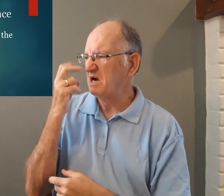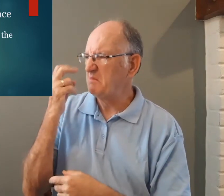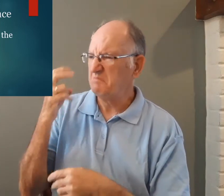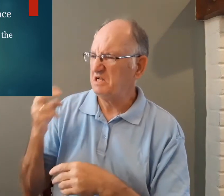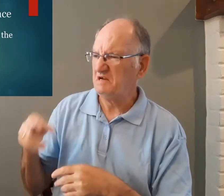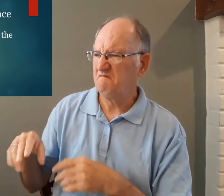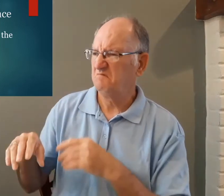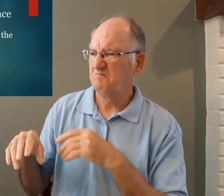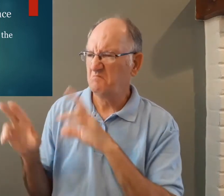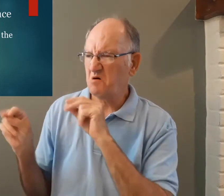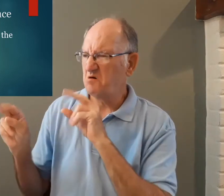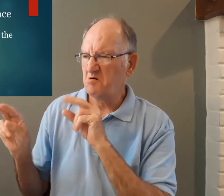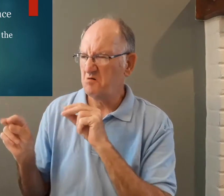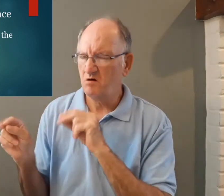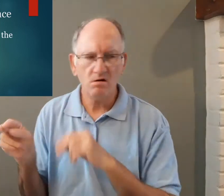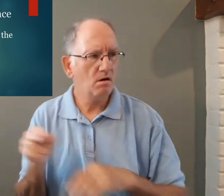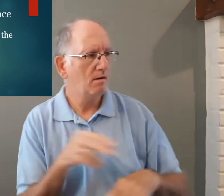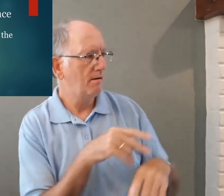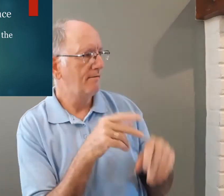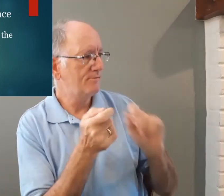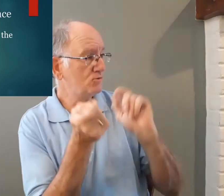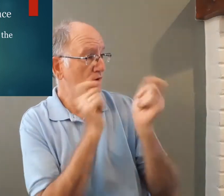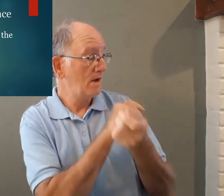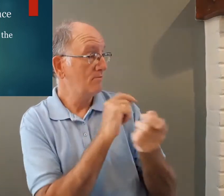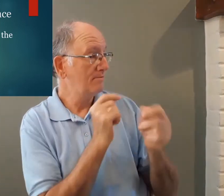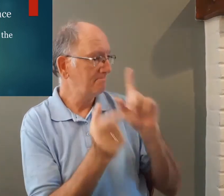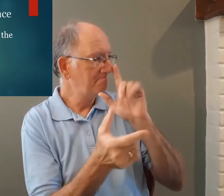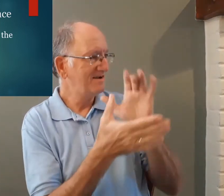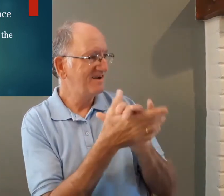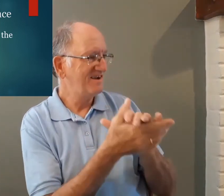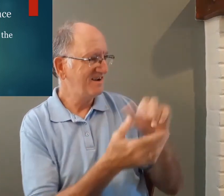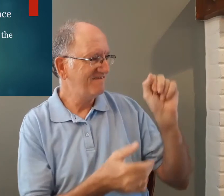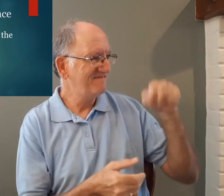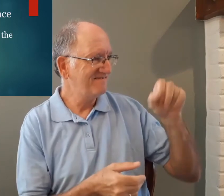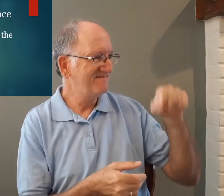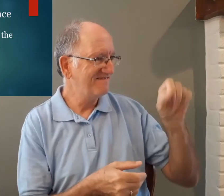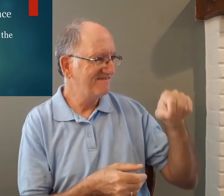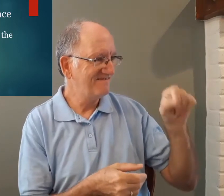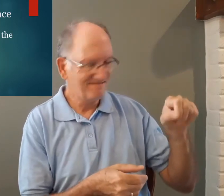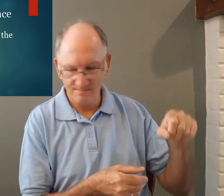originally we didn't believe but then we changed and we had belief